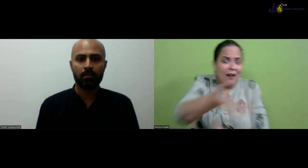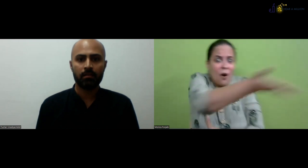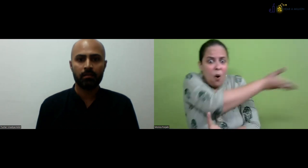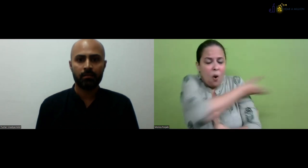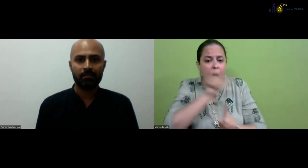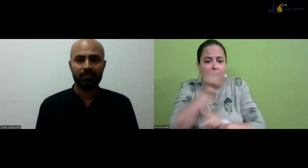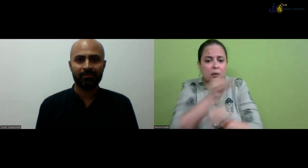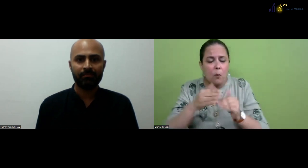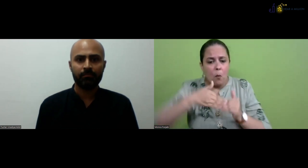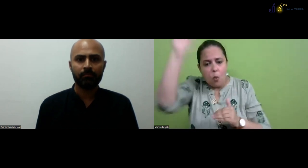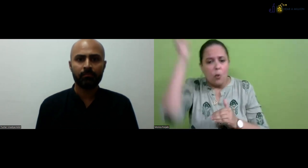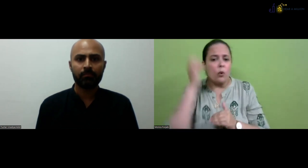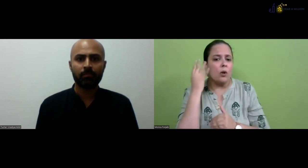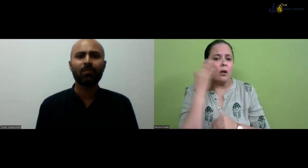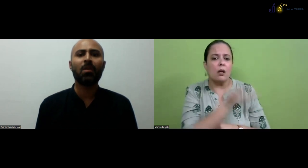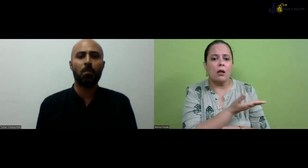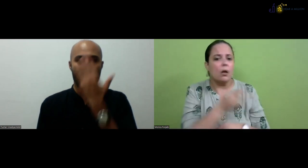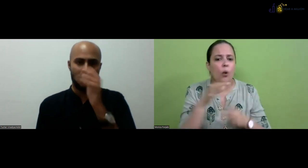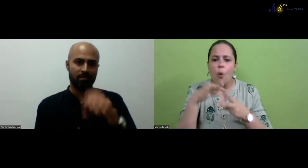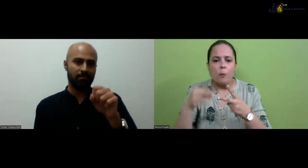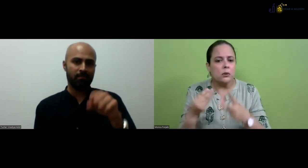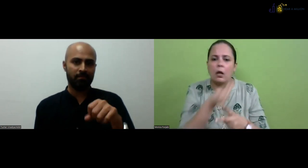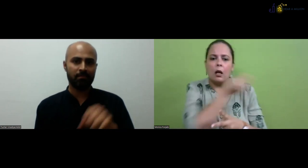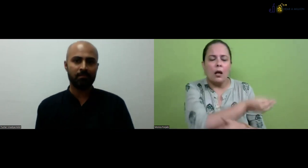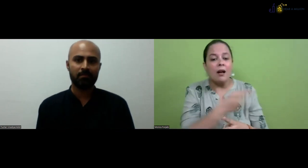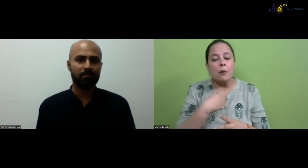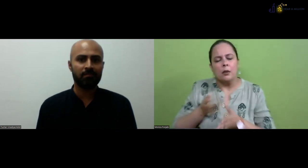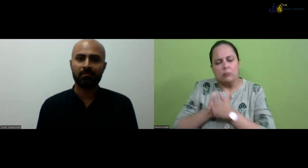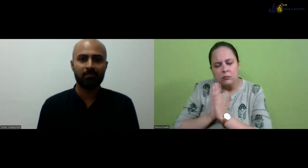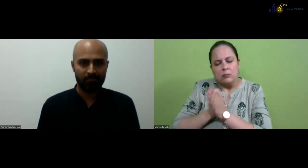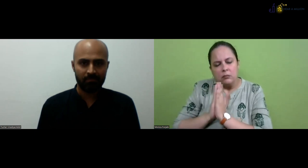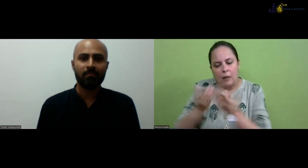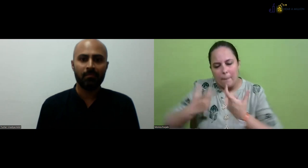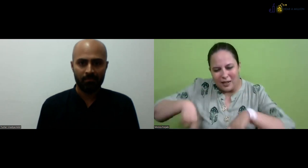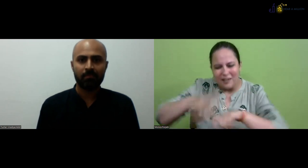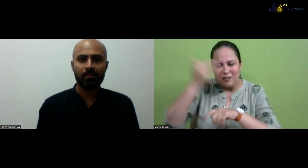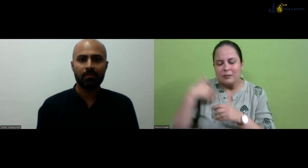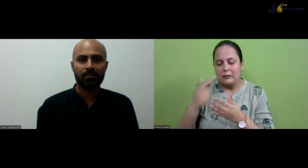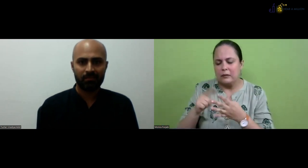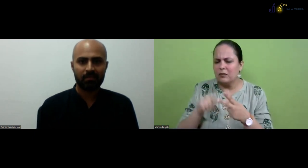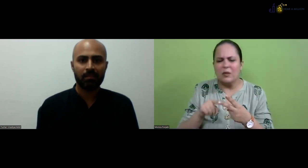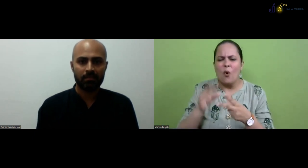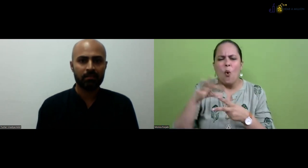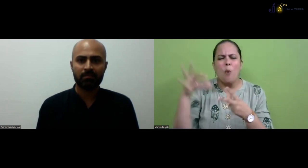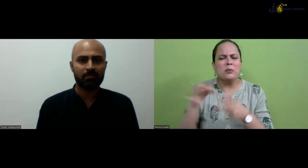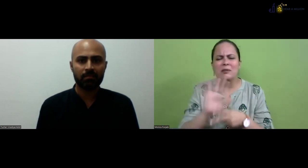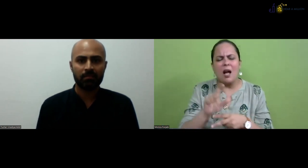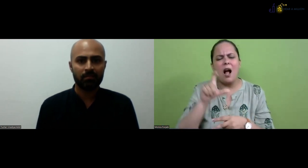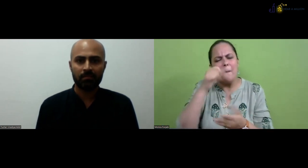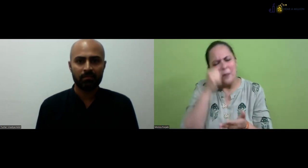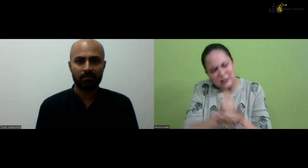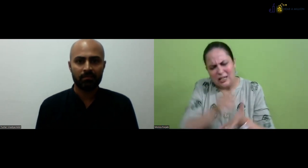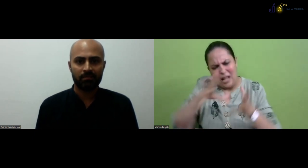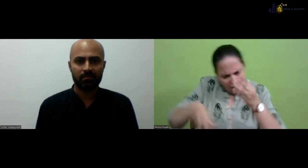the ISL subjects, but for the deaf people, they are providing the options, but there are more of the hearing people who are doing the